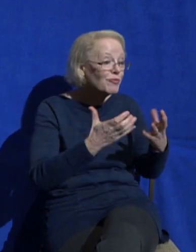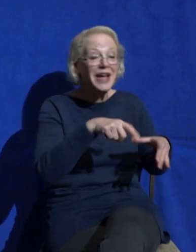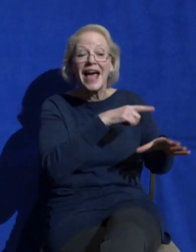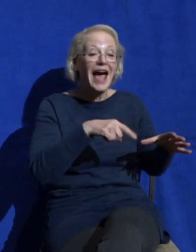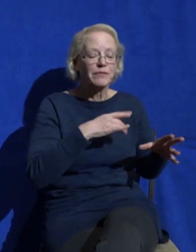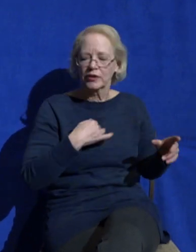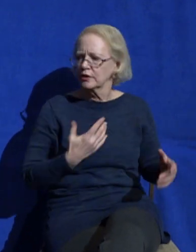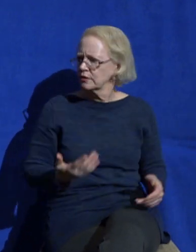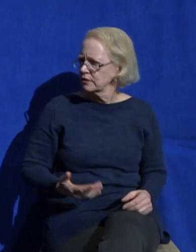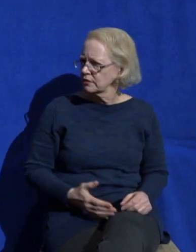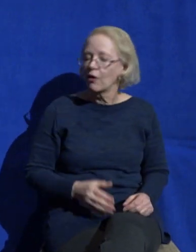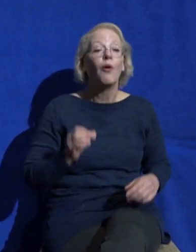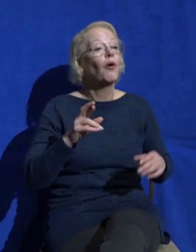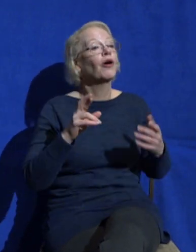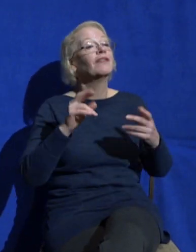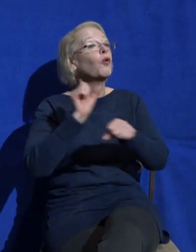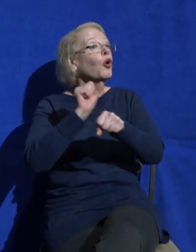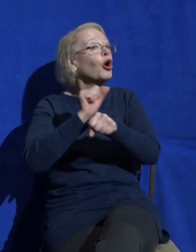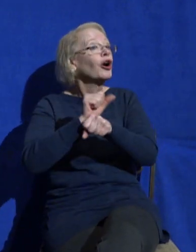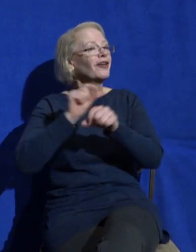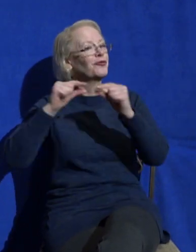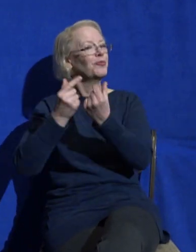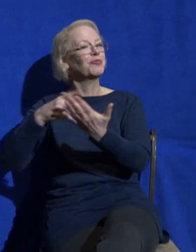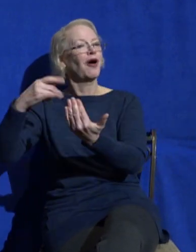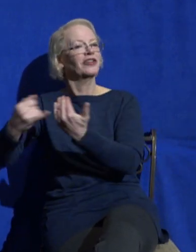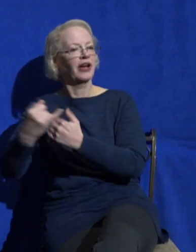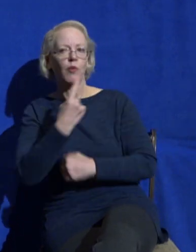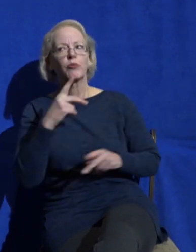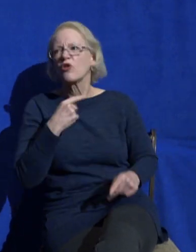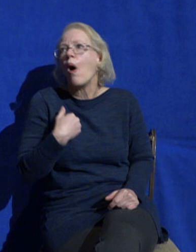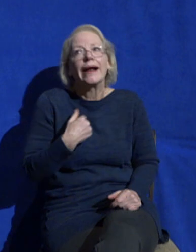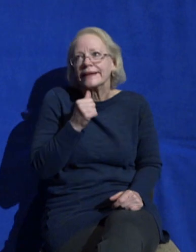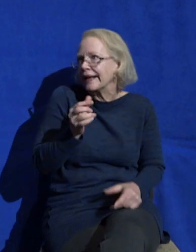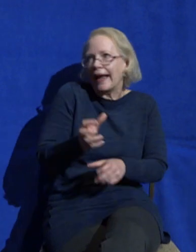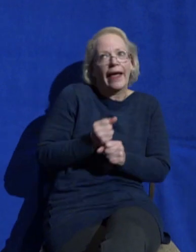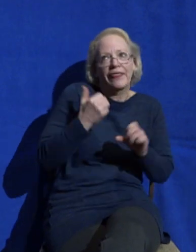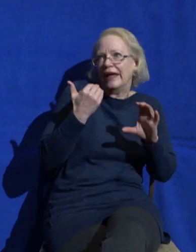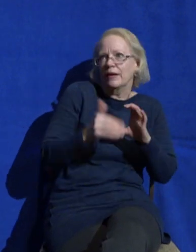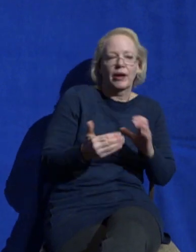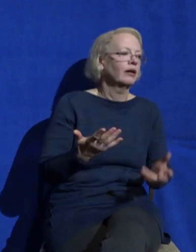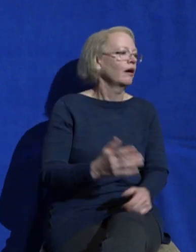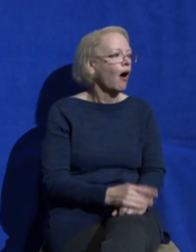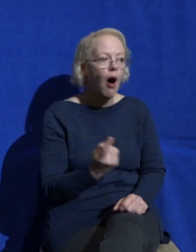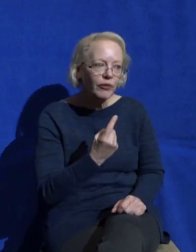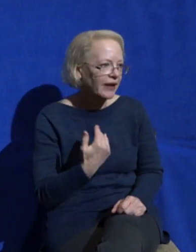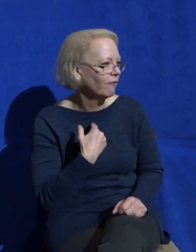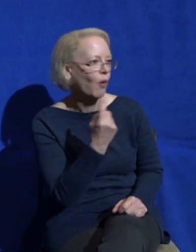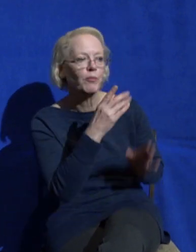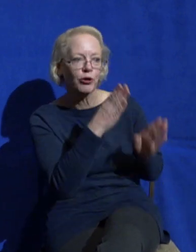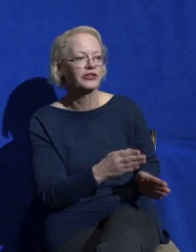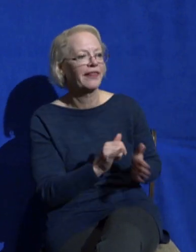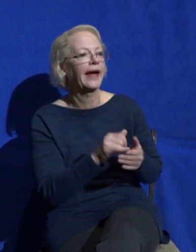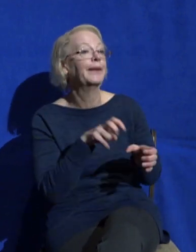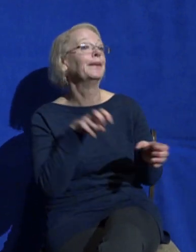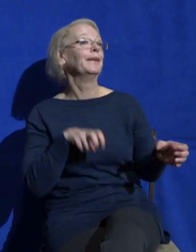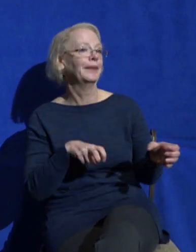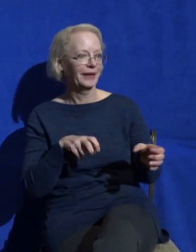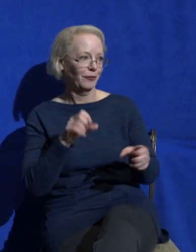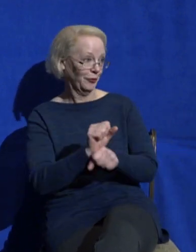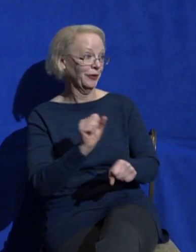get the emails. And we got to jump in. This is how Martha's feeling. Verse 41. But